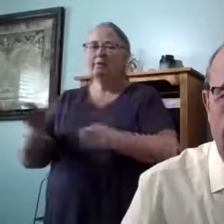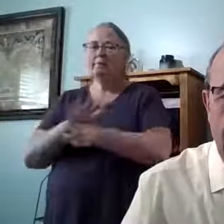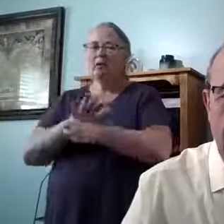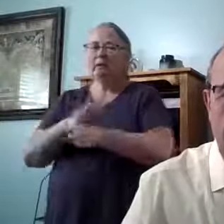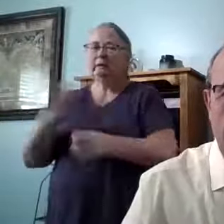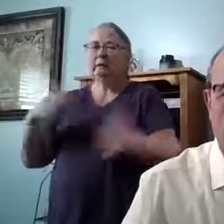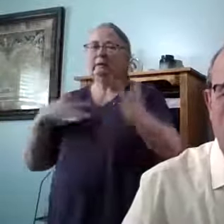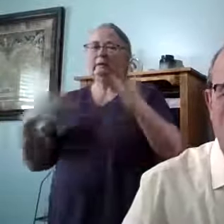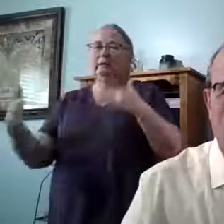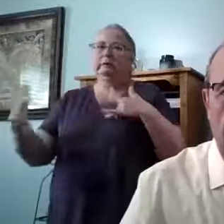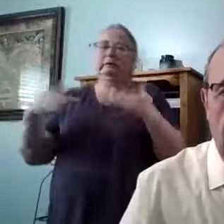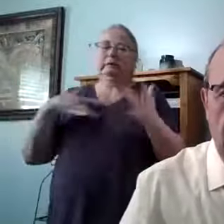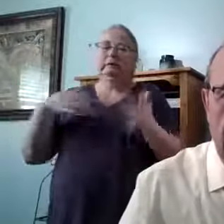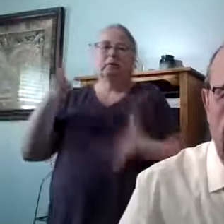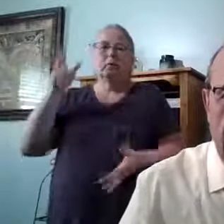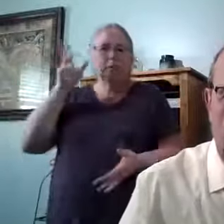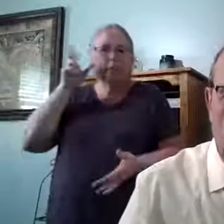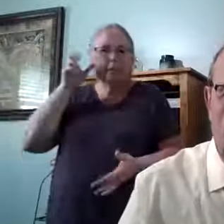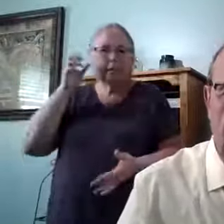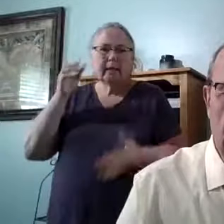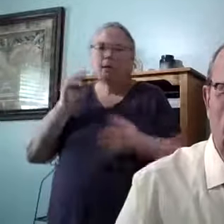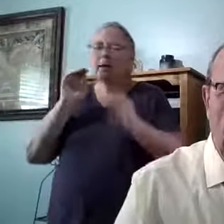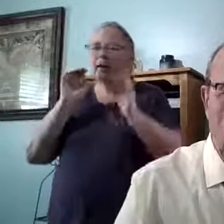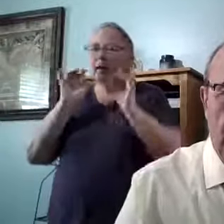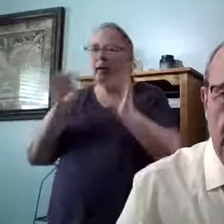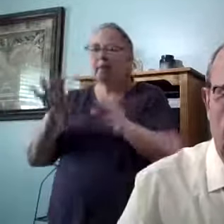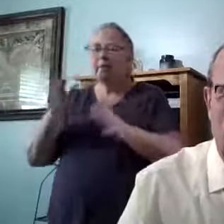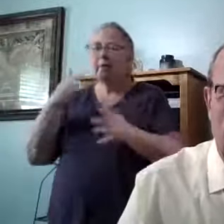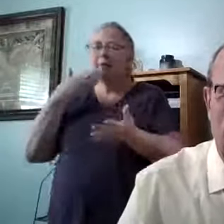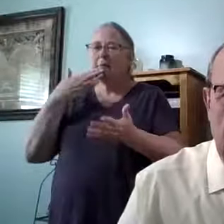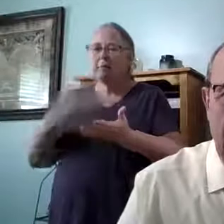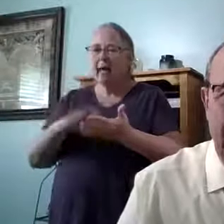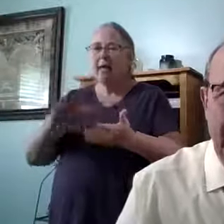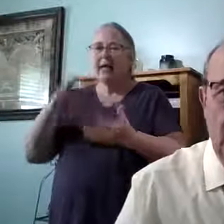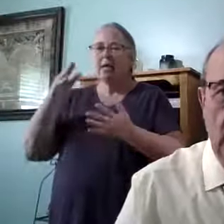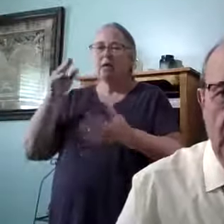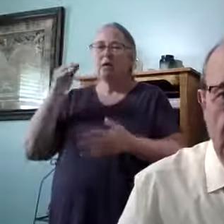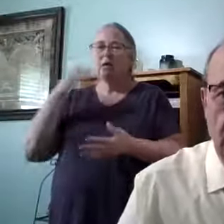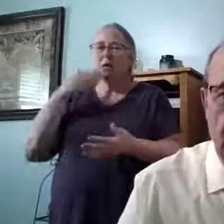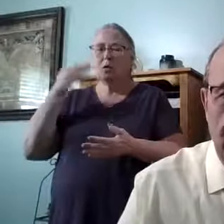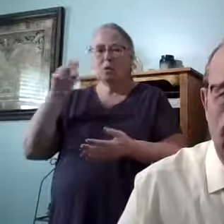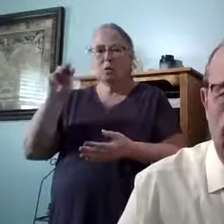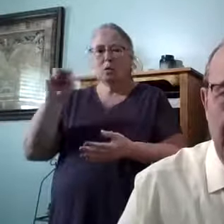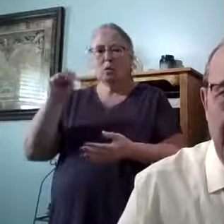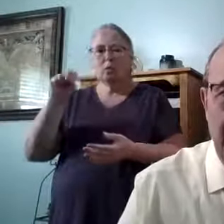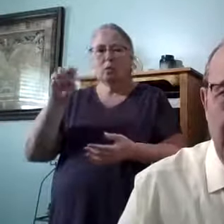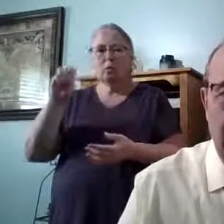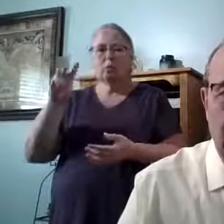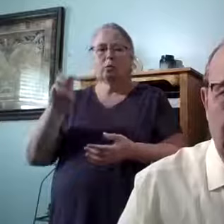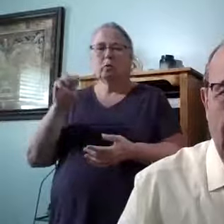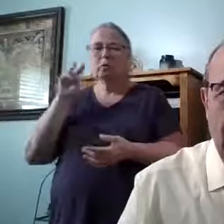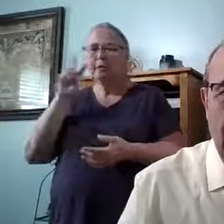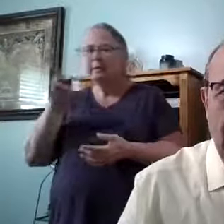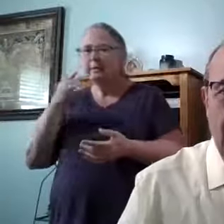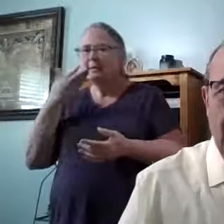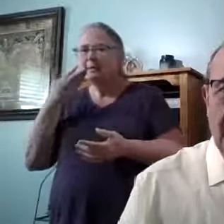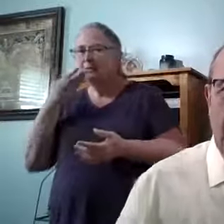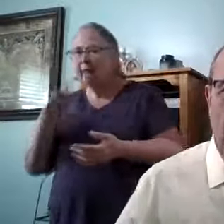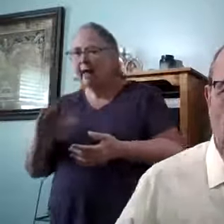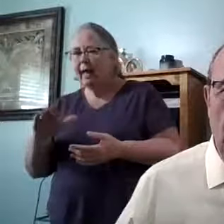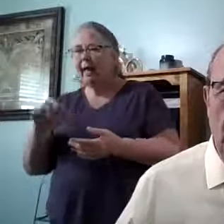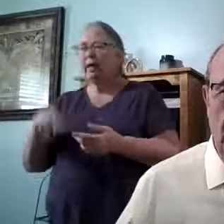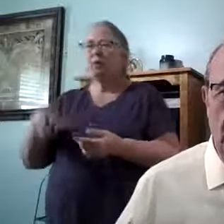anxiety. We hear some bad news. We see something bad. We feel something bad. And then